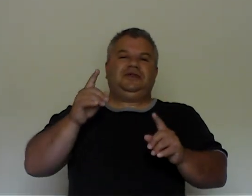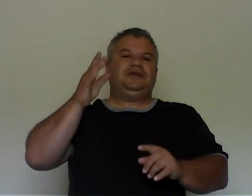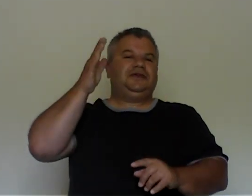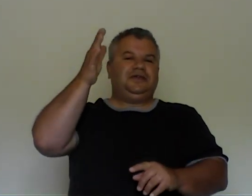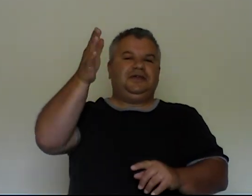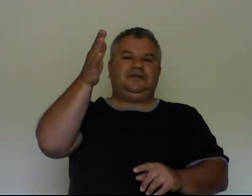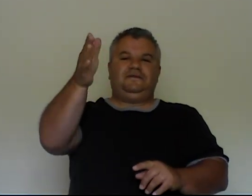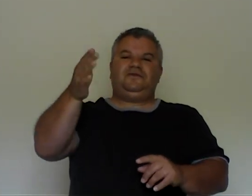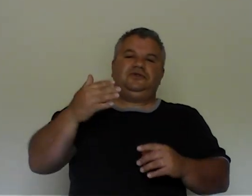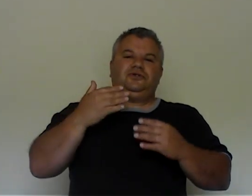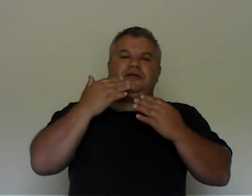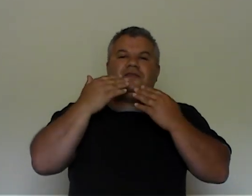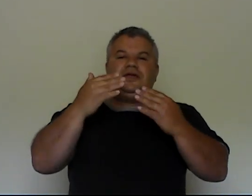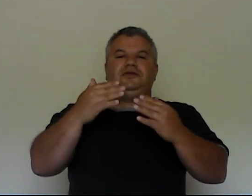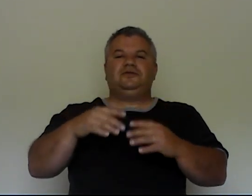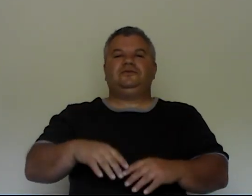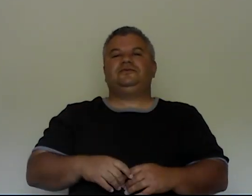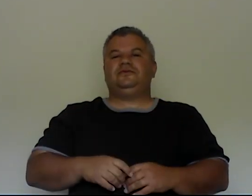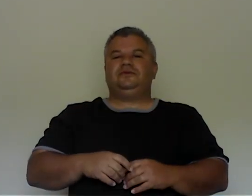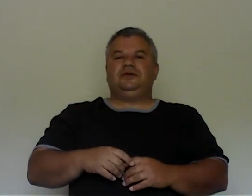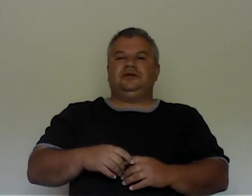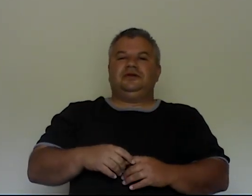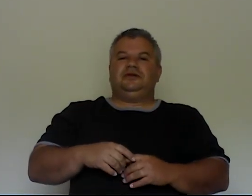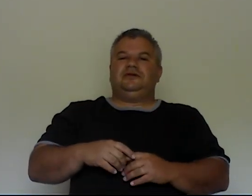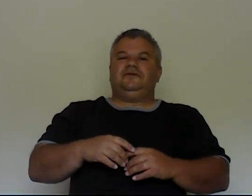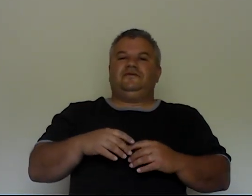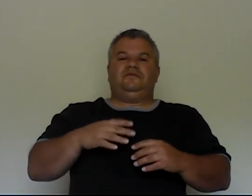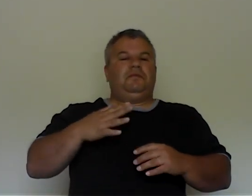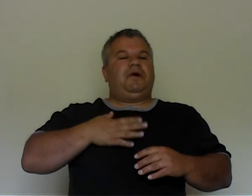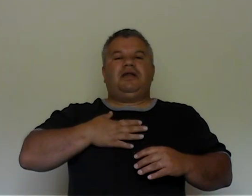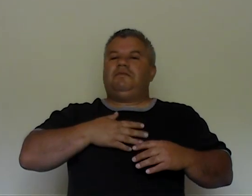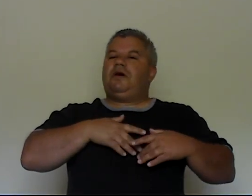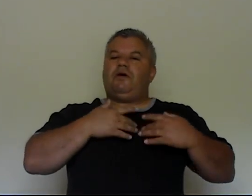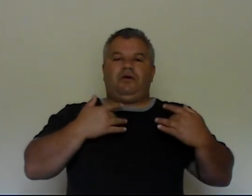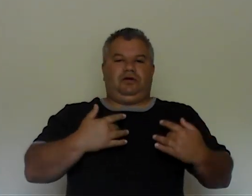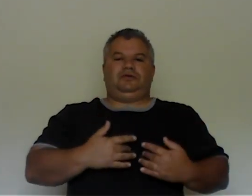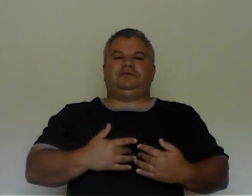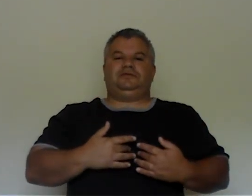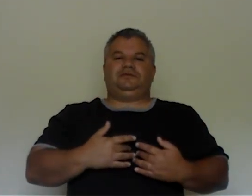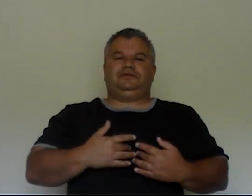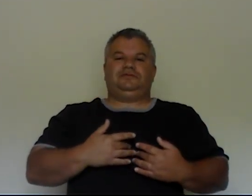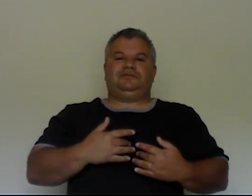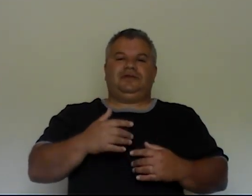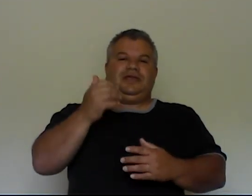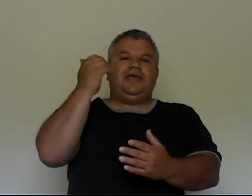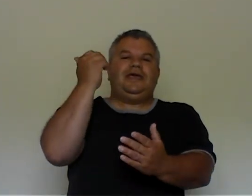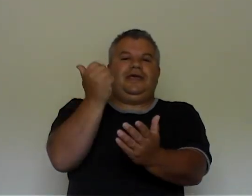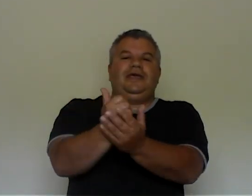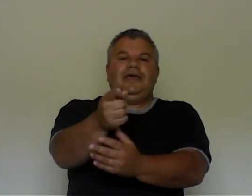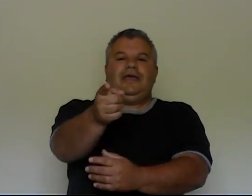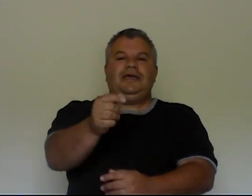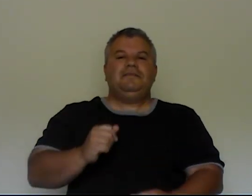in the future. thank you from the bottom of my heart. Amen.